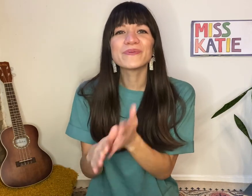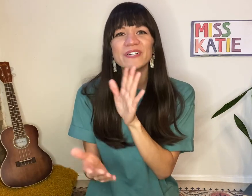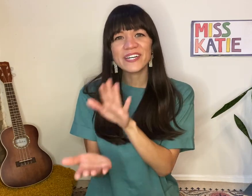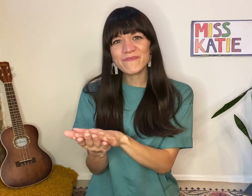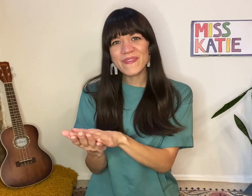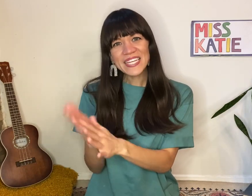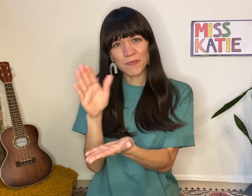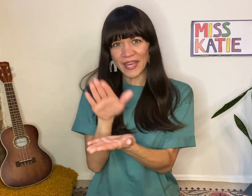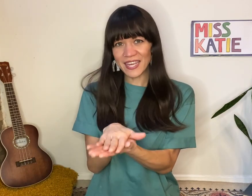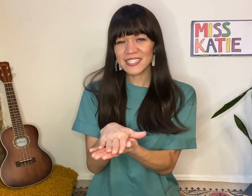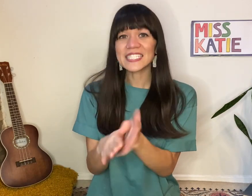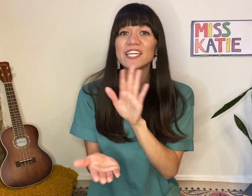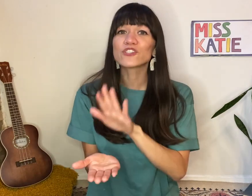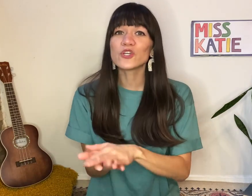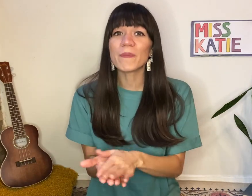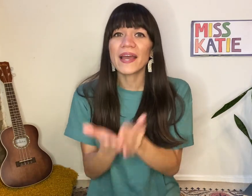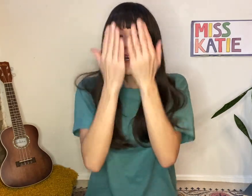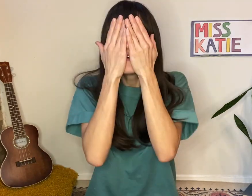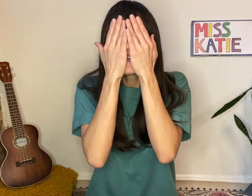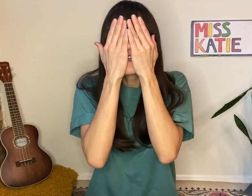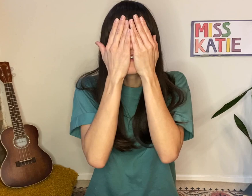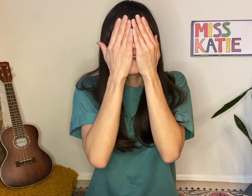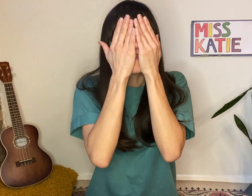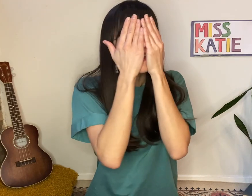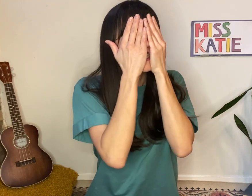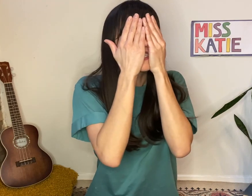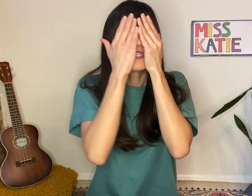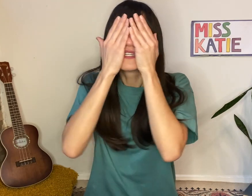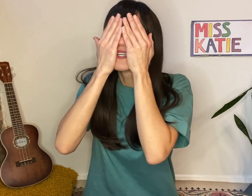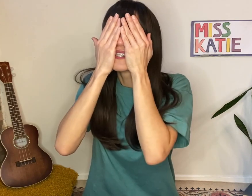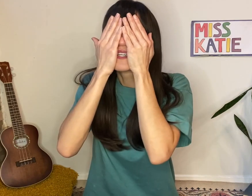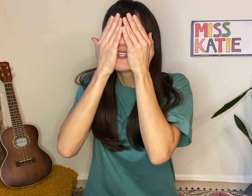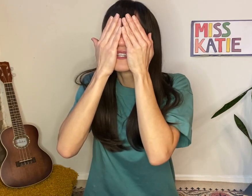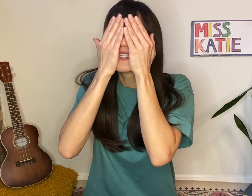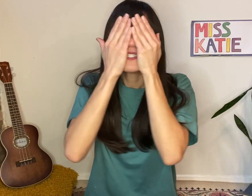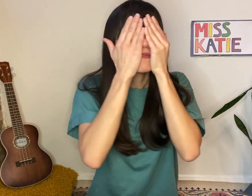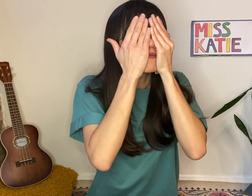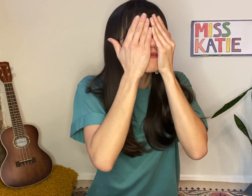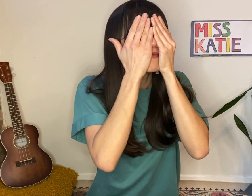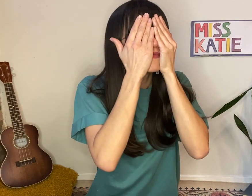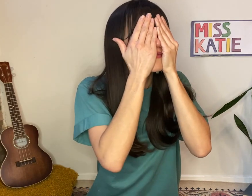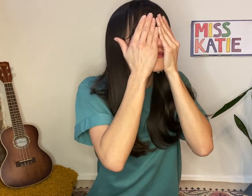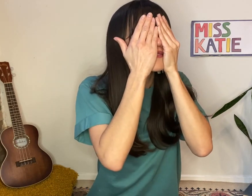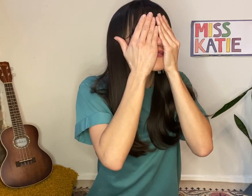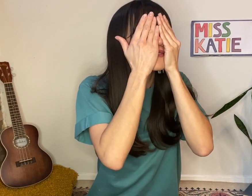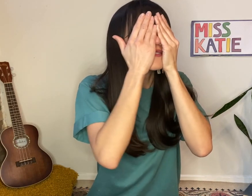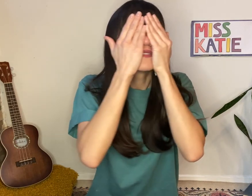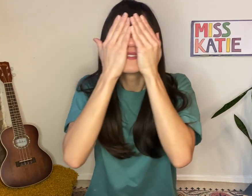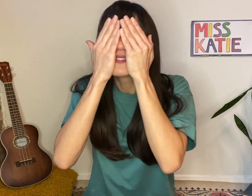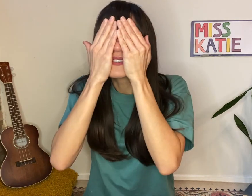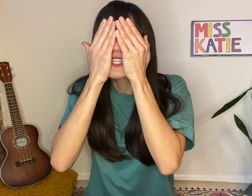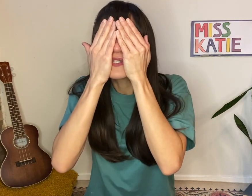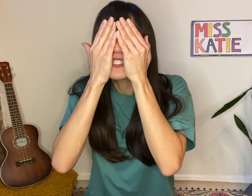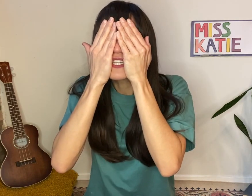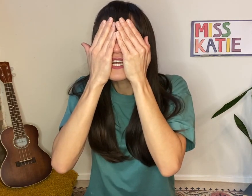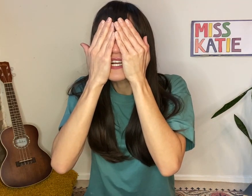Gum, makes my hands stick to my face. Oh, are you still there?